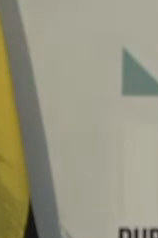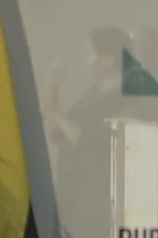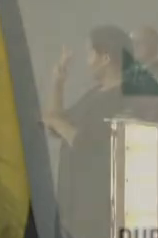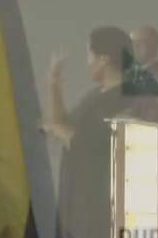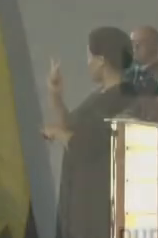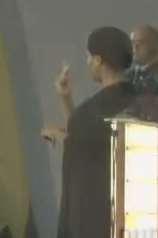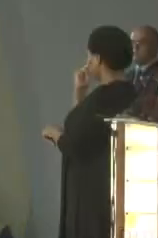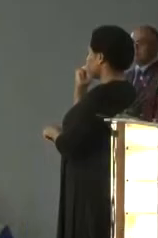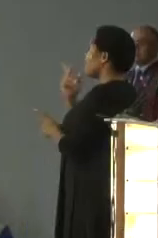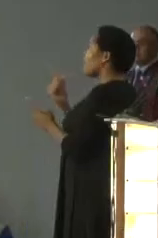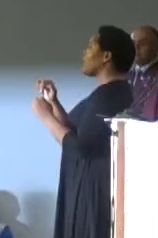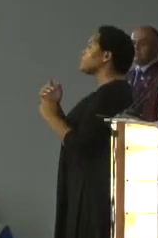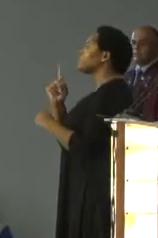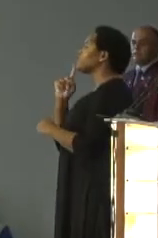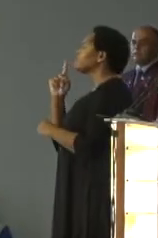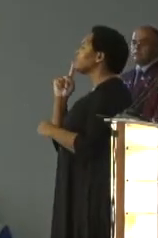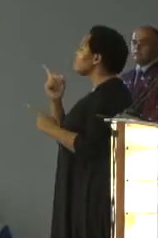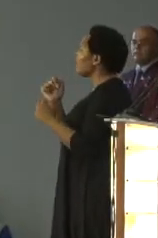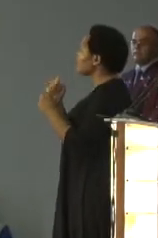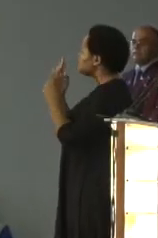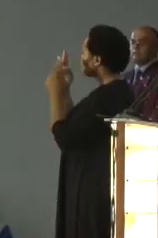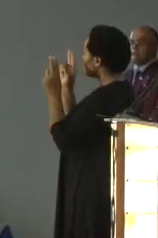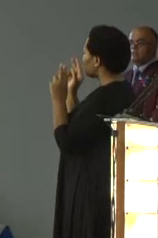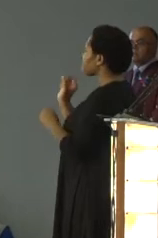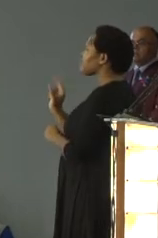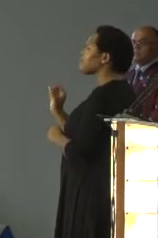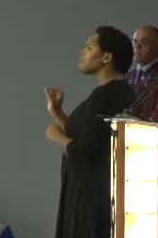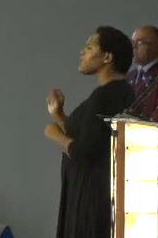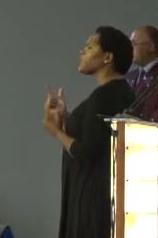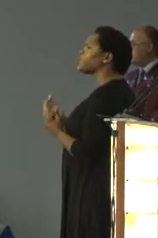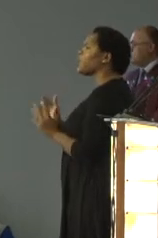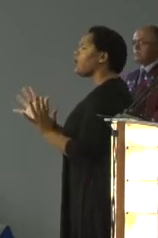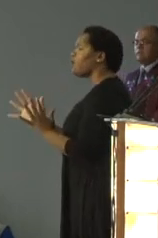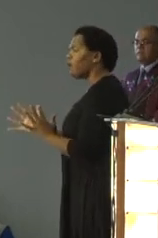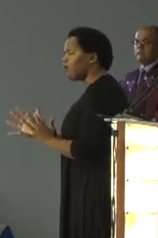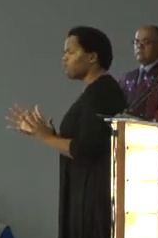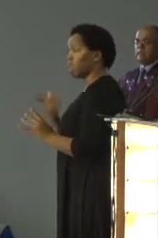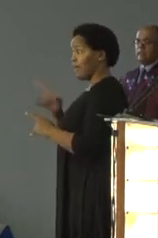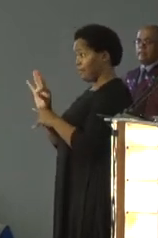how DUT people performed against our strategic plan,